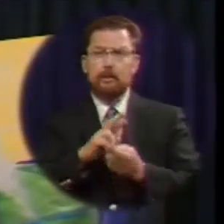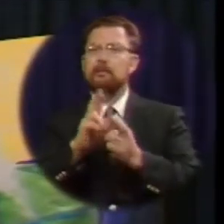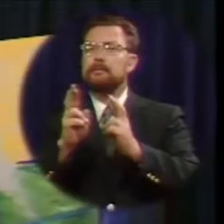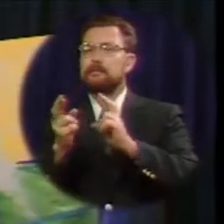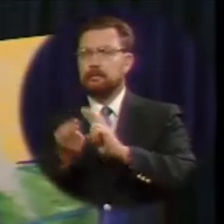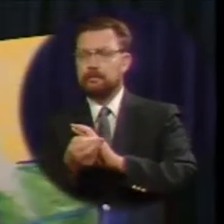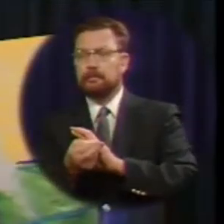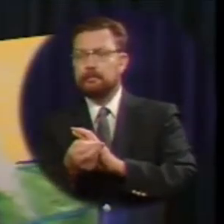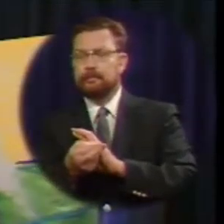repentance